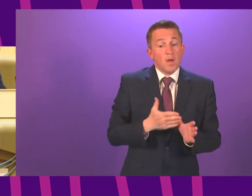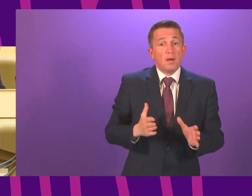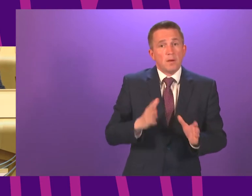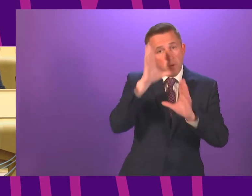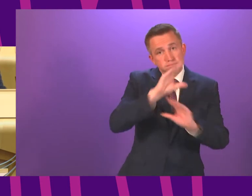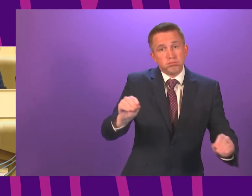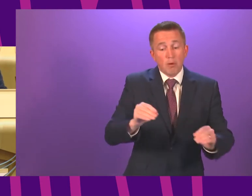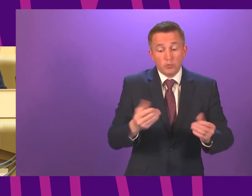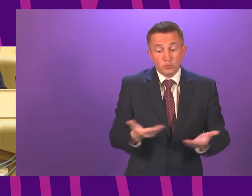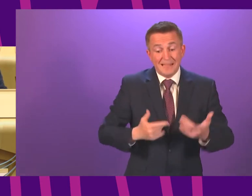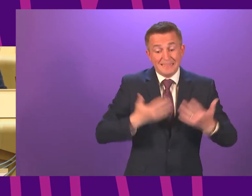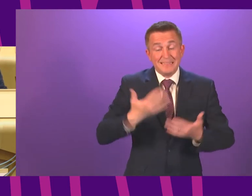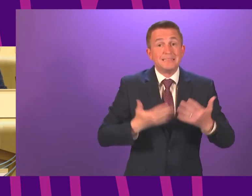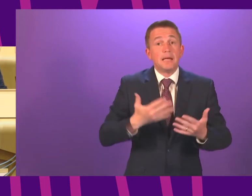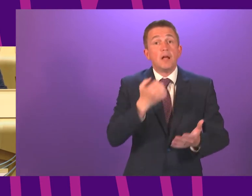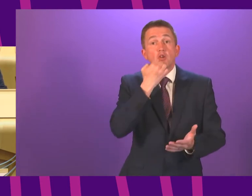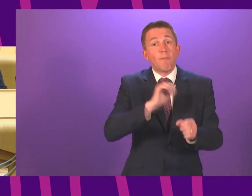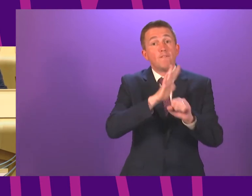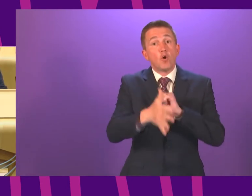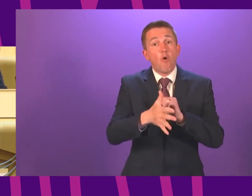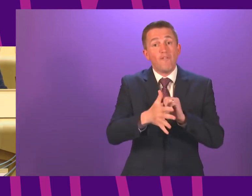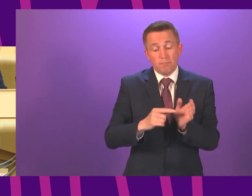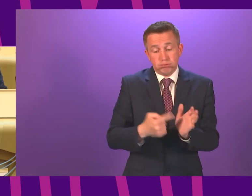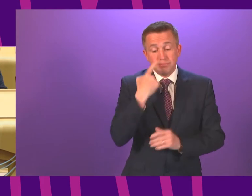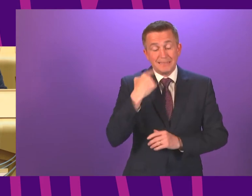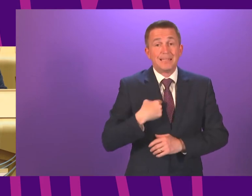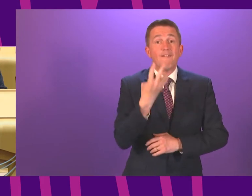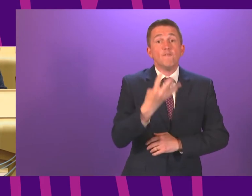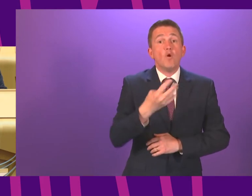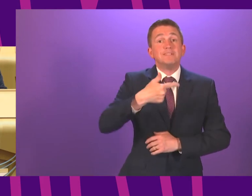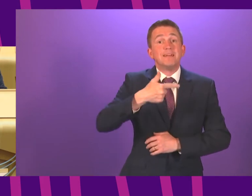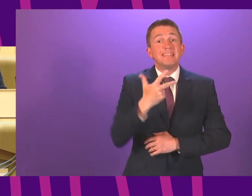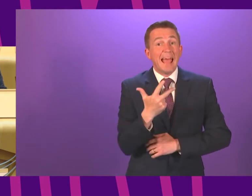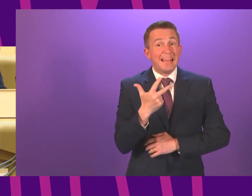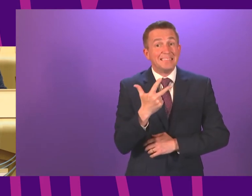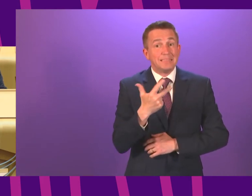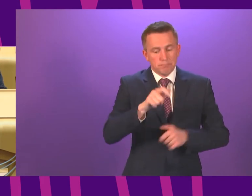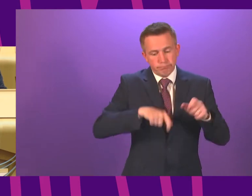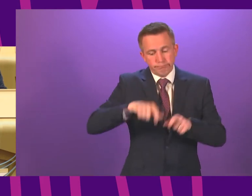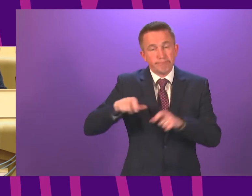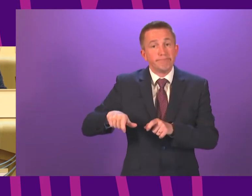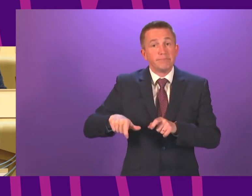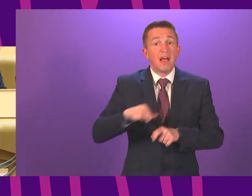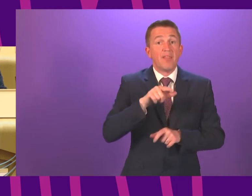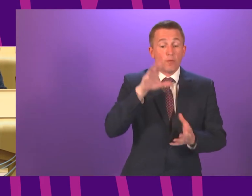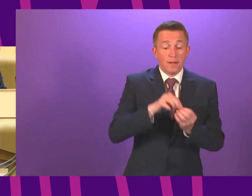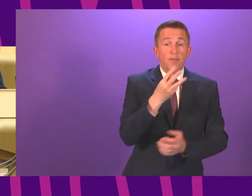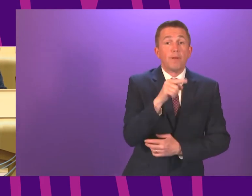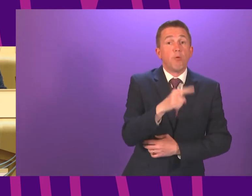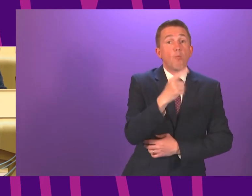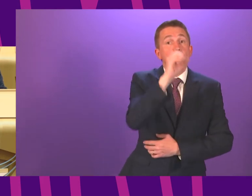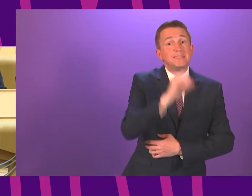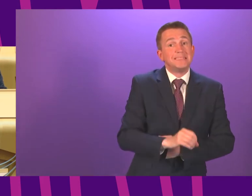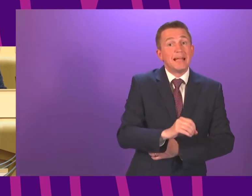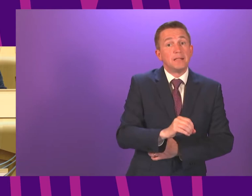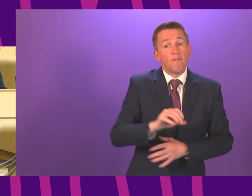statistics. The total number of positive cases reported yesterday was 478, which is 3.1% of